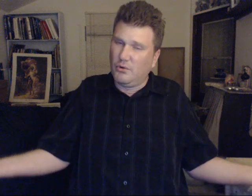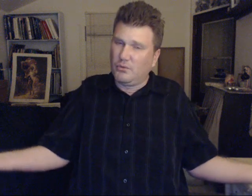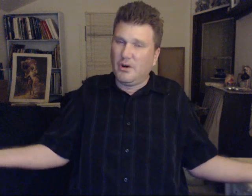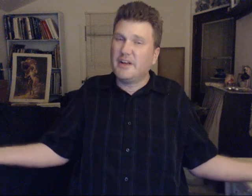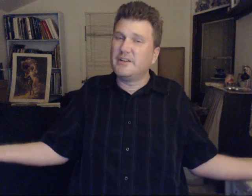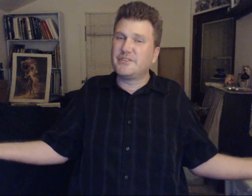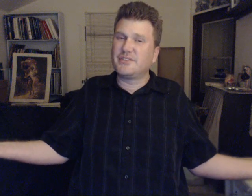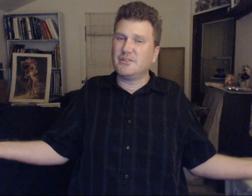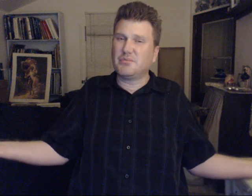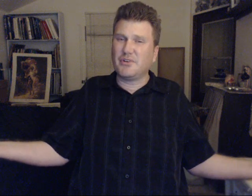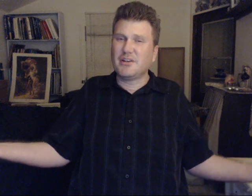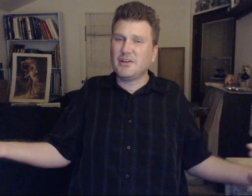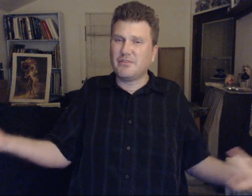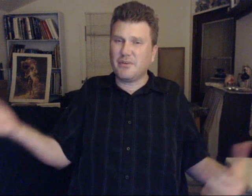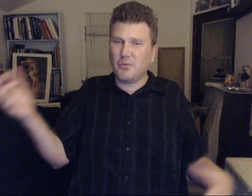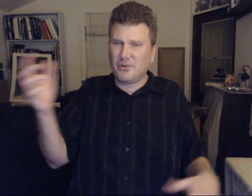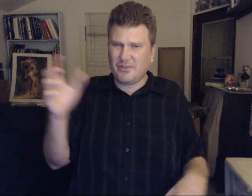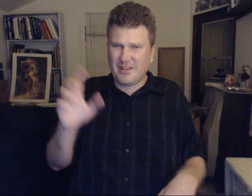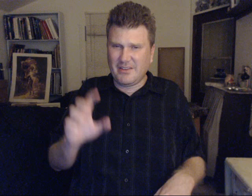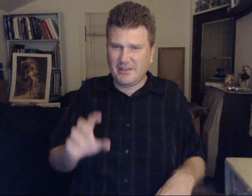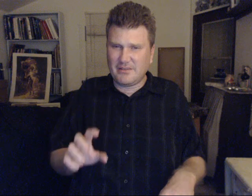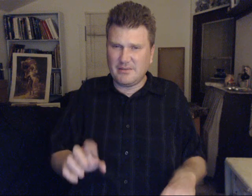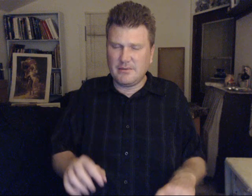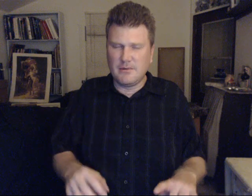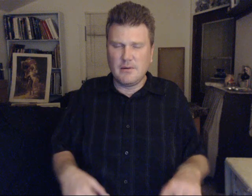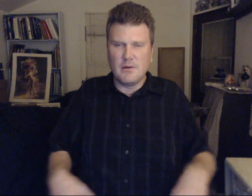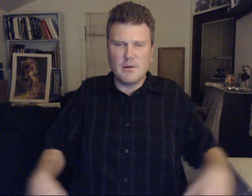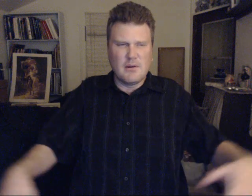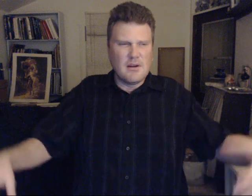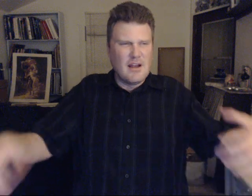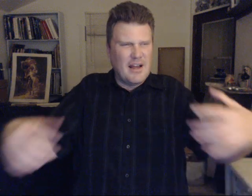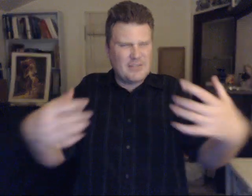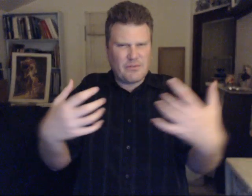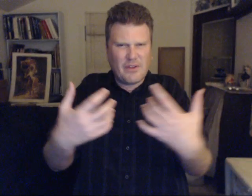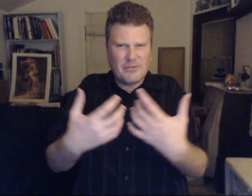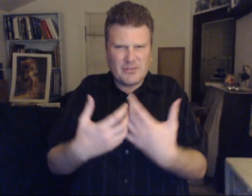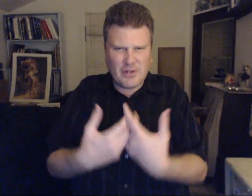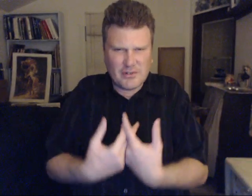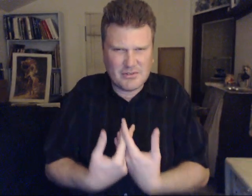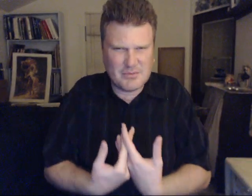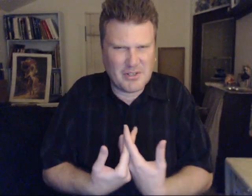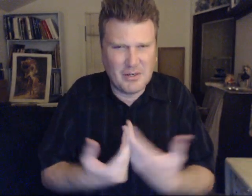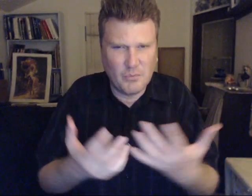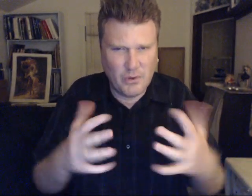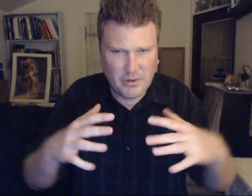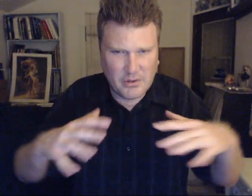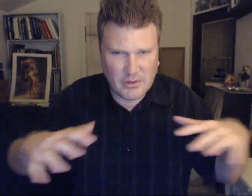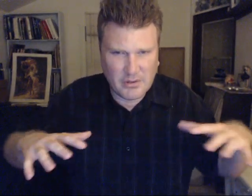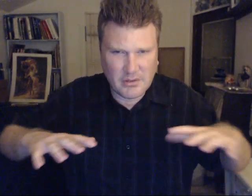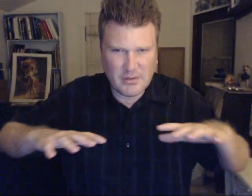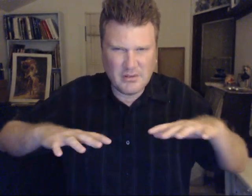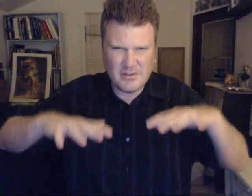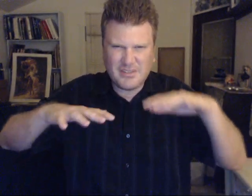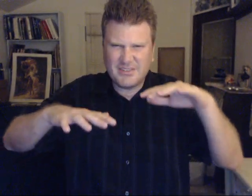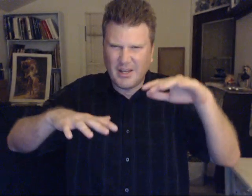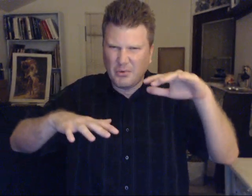Worldwide. It's still pretty good. For a world like this. As your family structures. Become more. Stable.